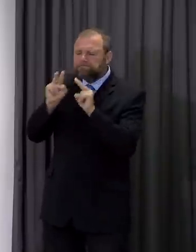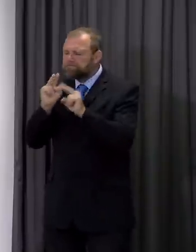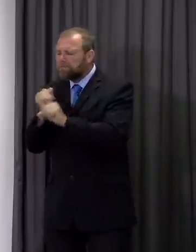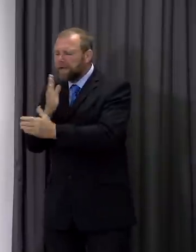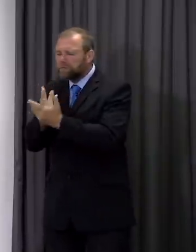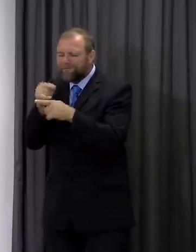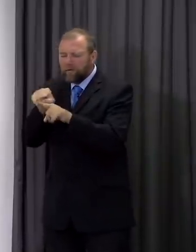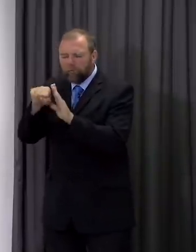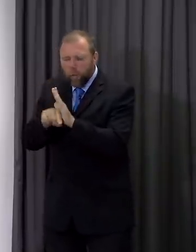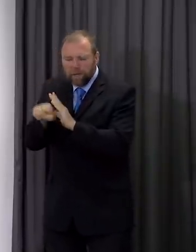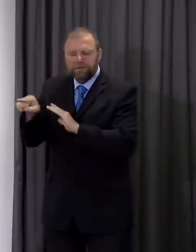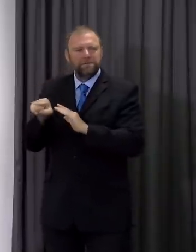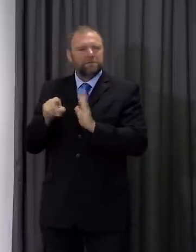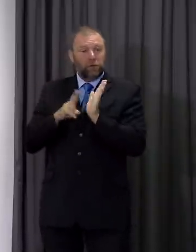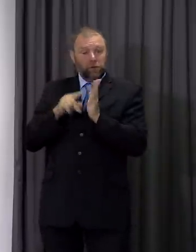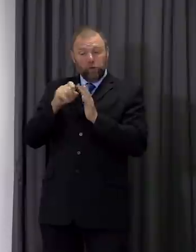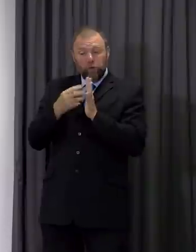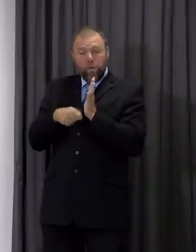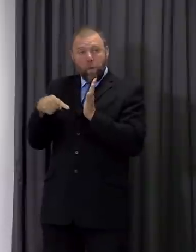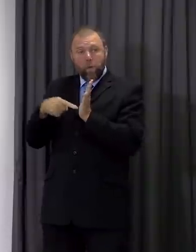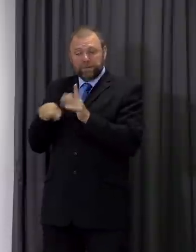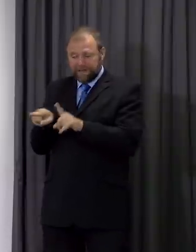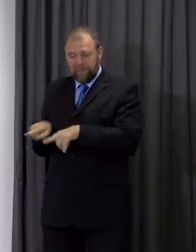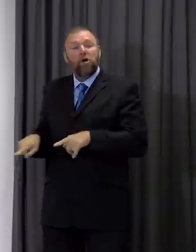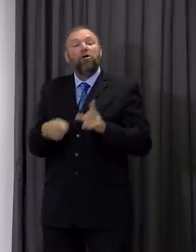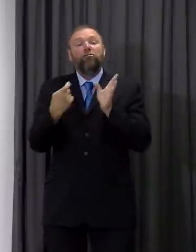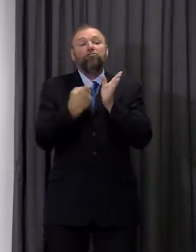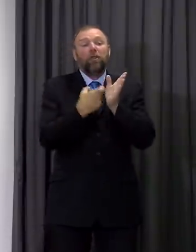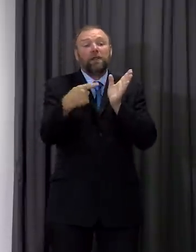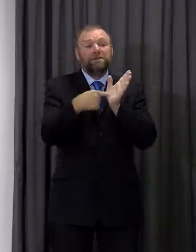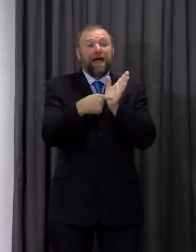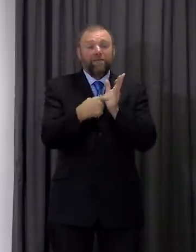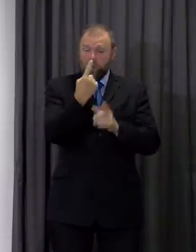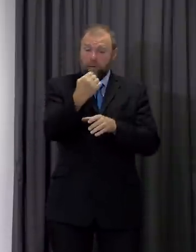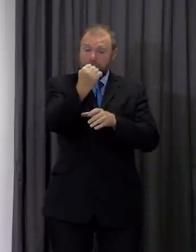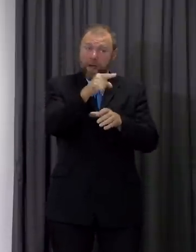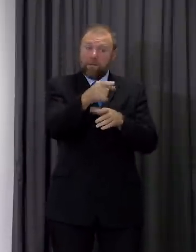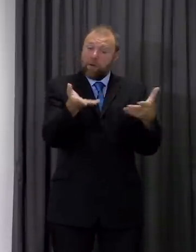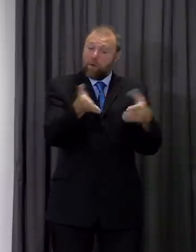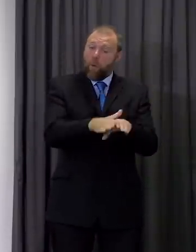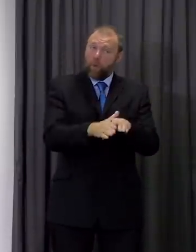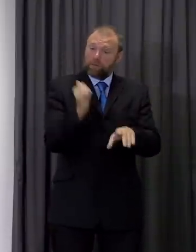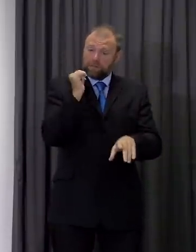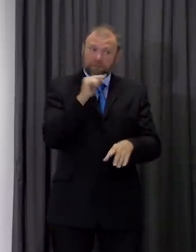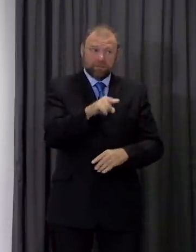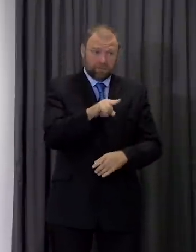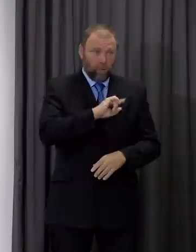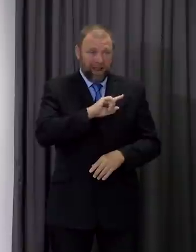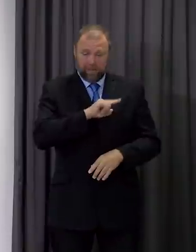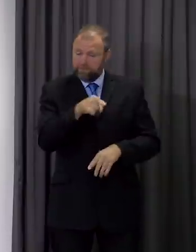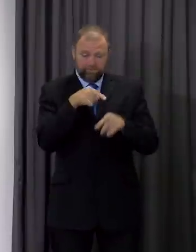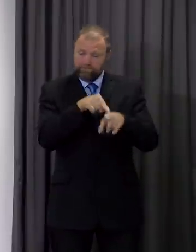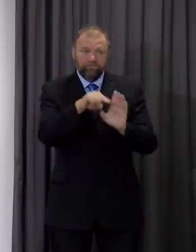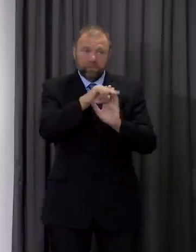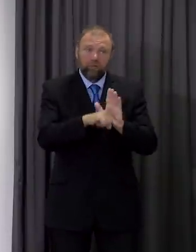activity. And Ron the Cunnant have closed a pub in the last few days because it wasn't following the rules. They've